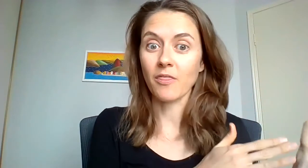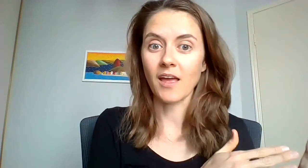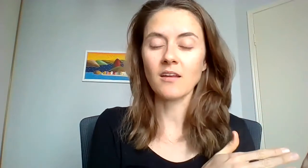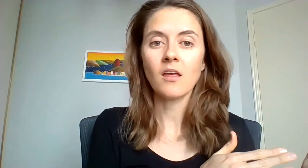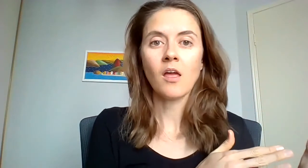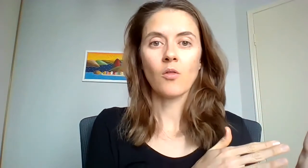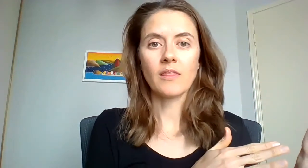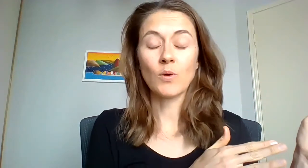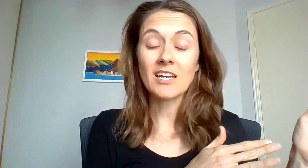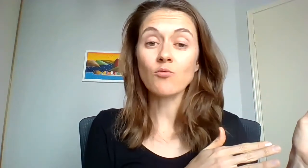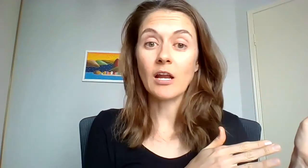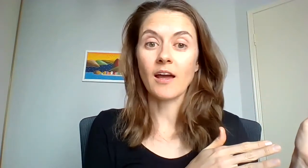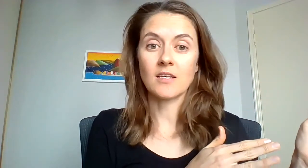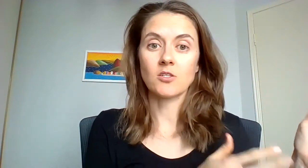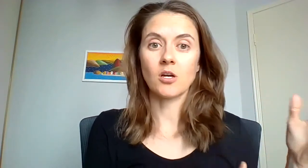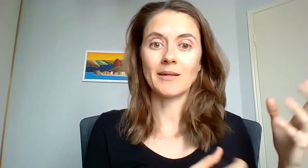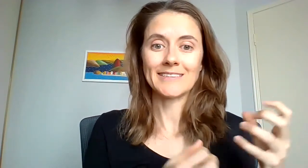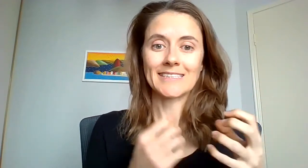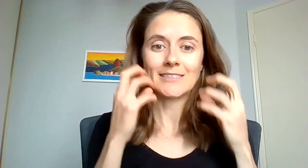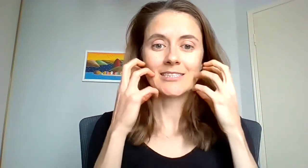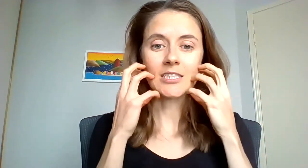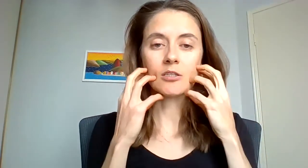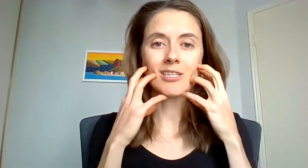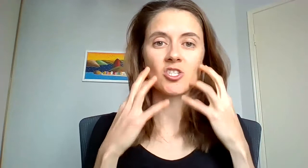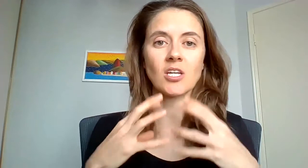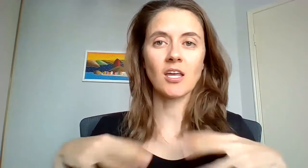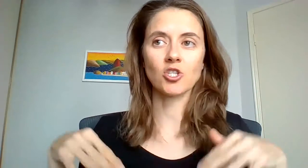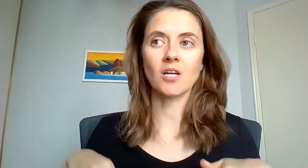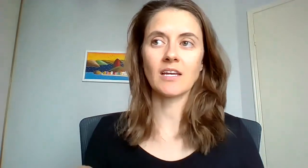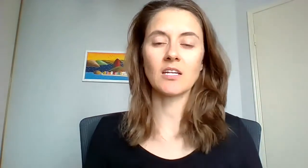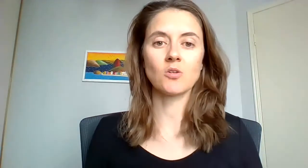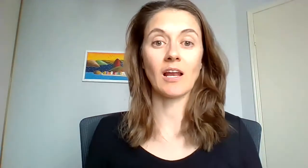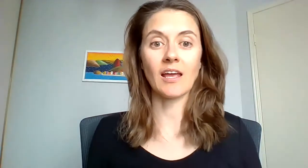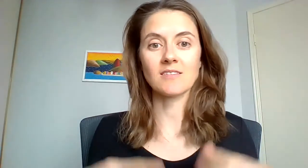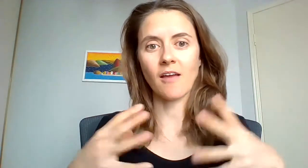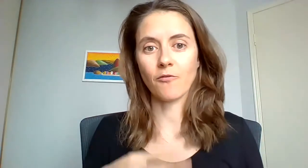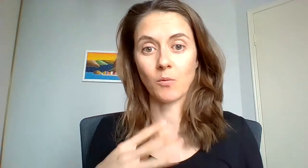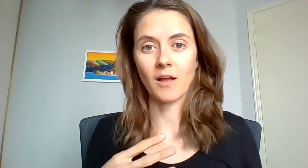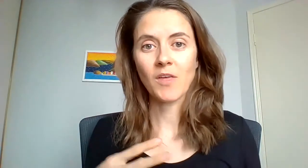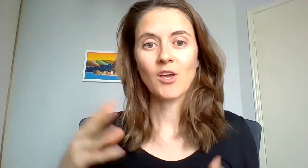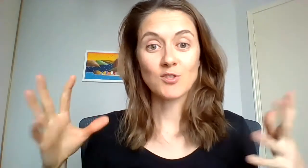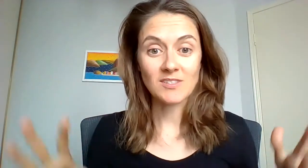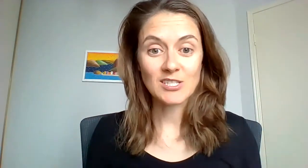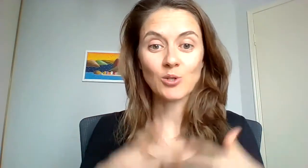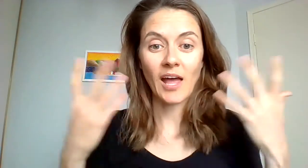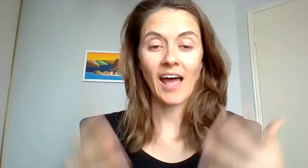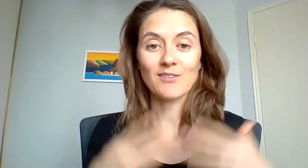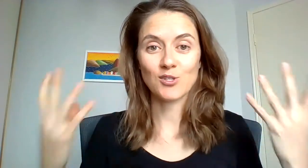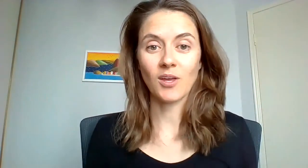then, we didn't realize at the time it's like we started clenching in, shoving it into our legs everywhere, so it still has to